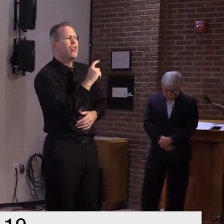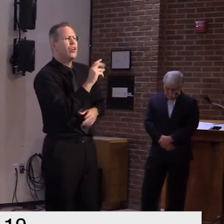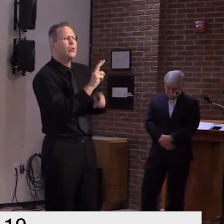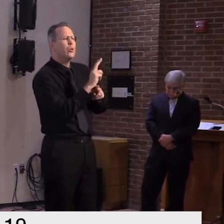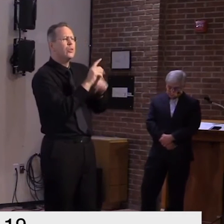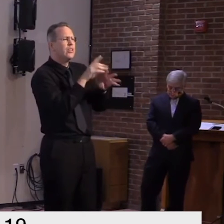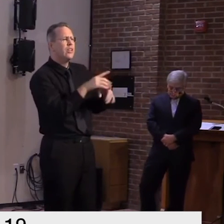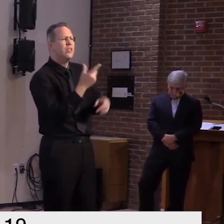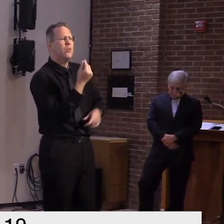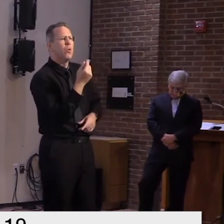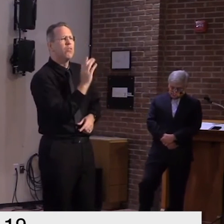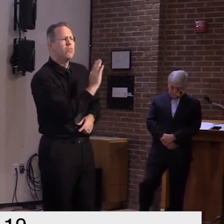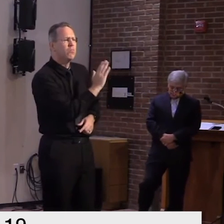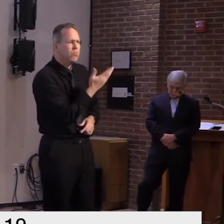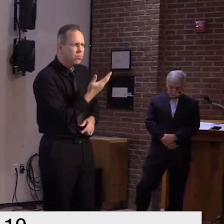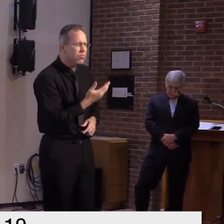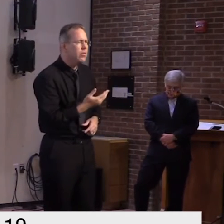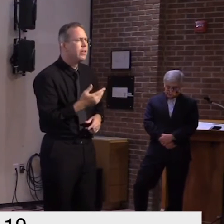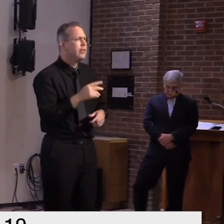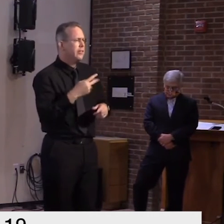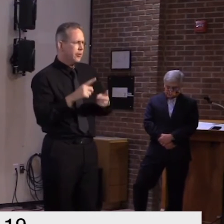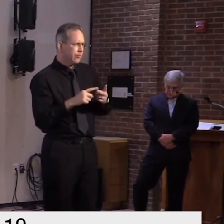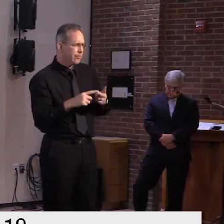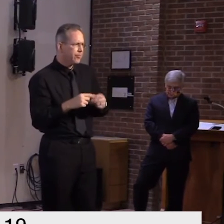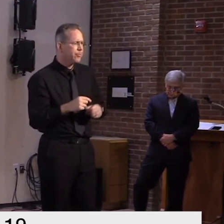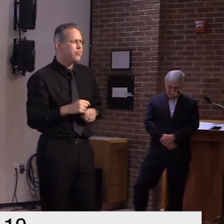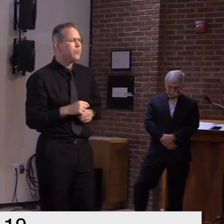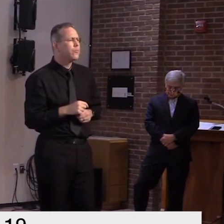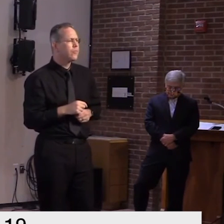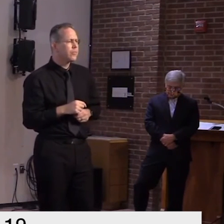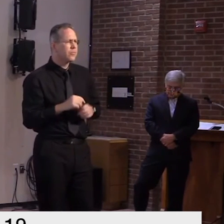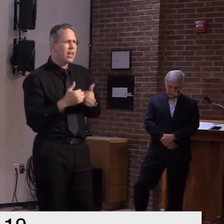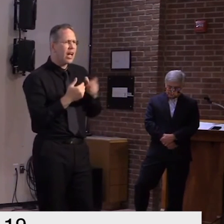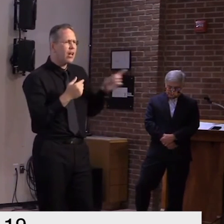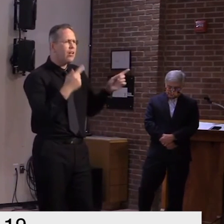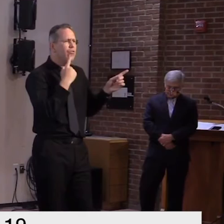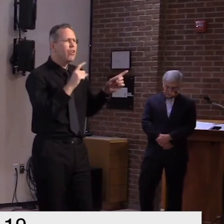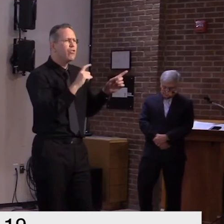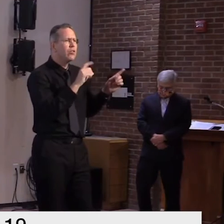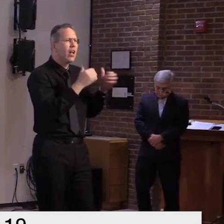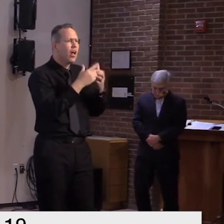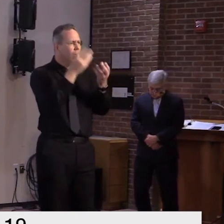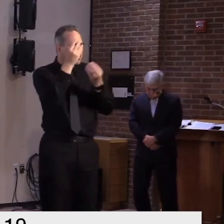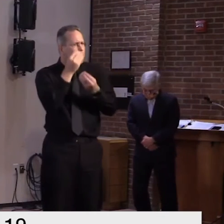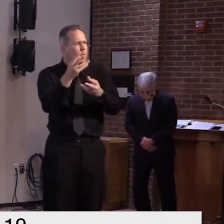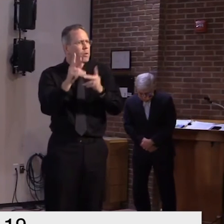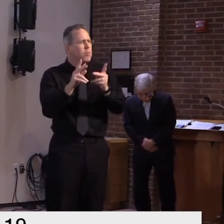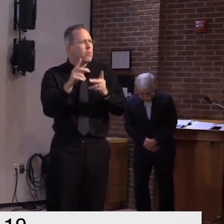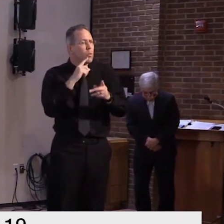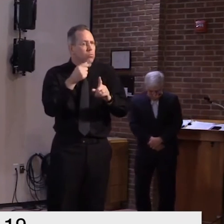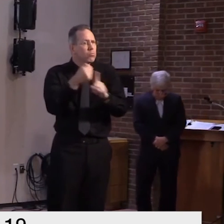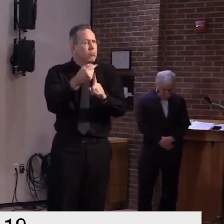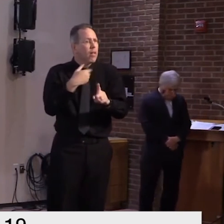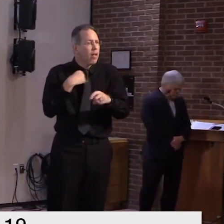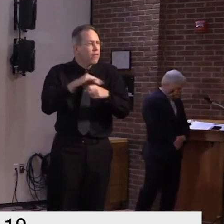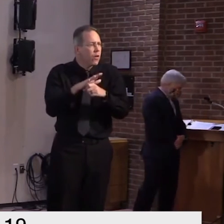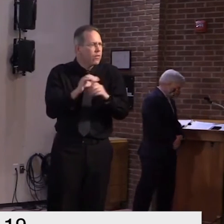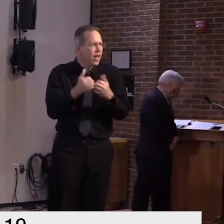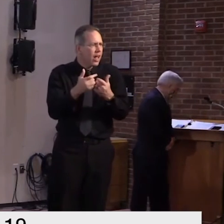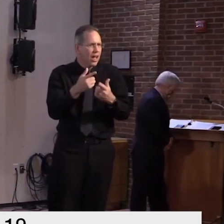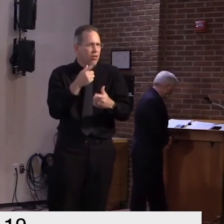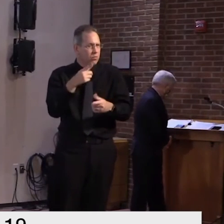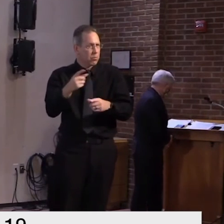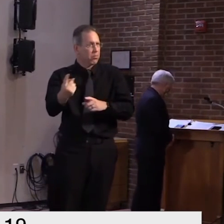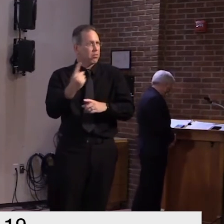to know how they're communicating the result to the donor because just from what you said you